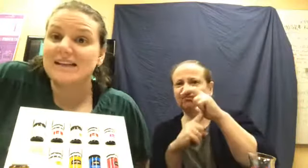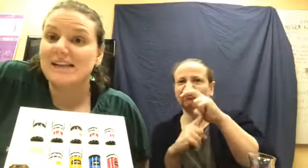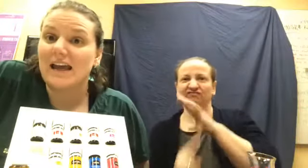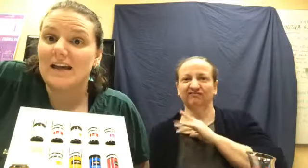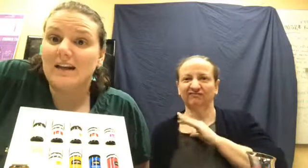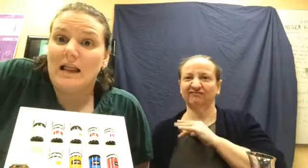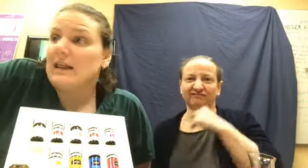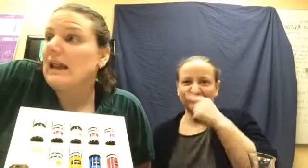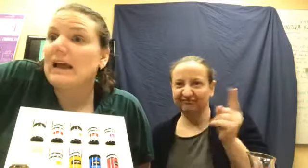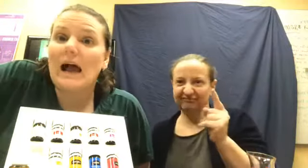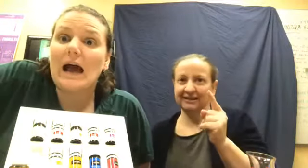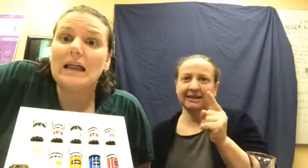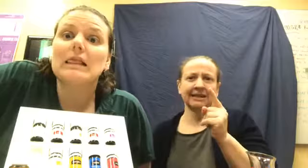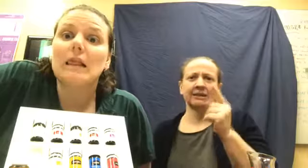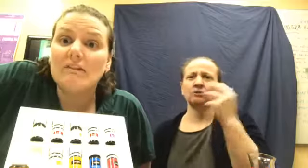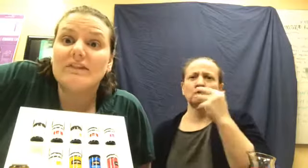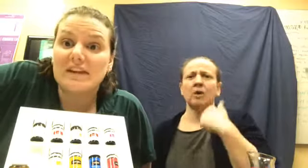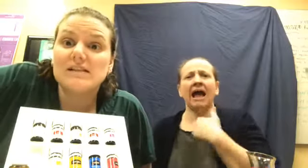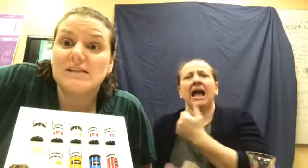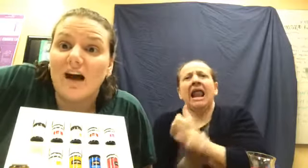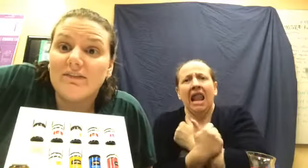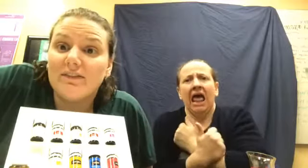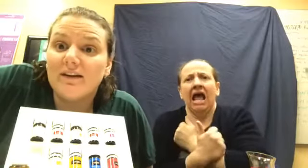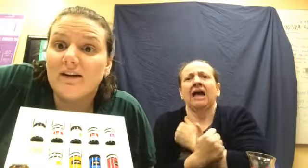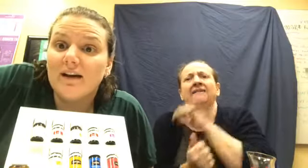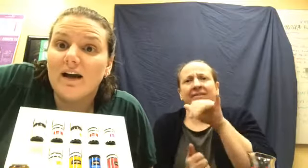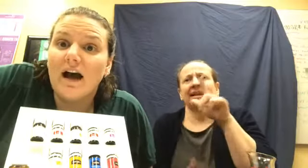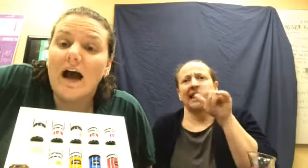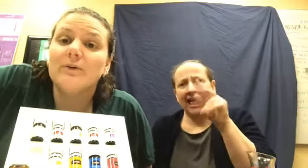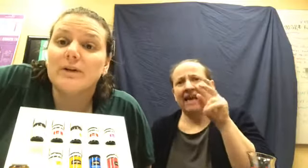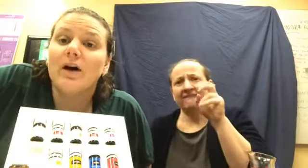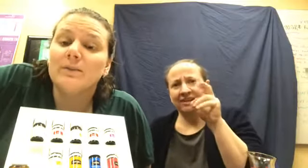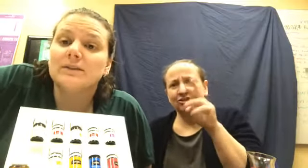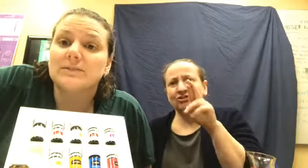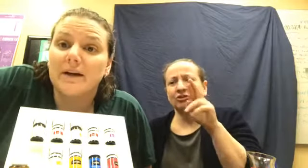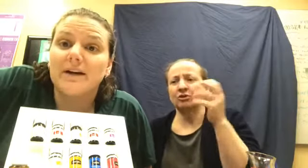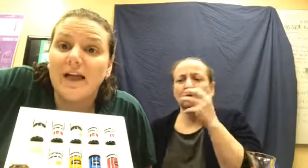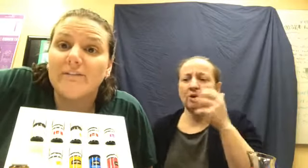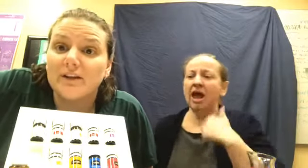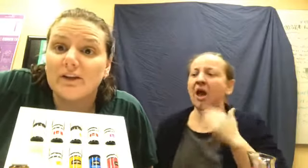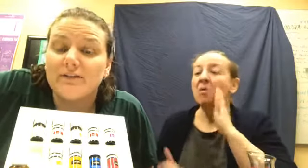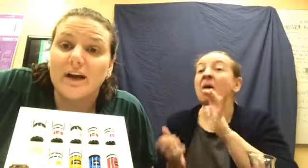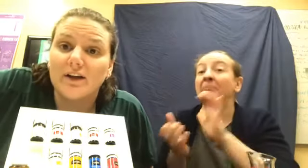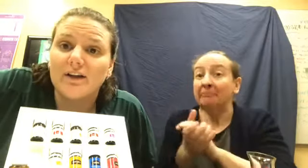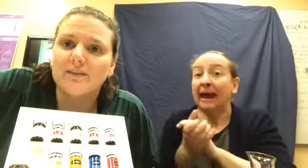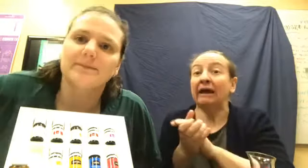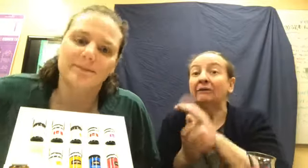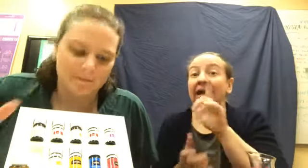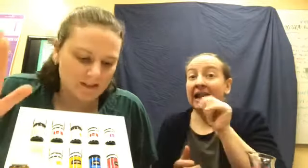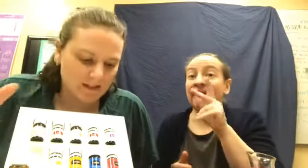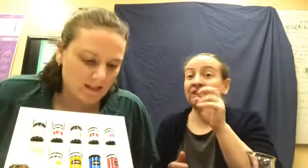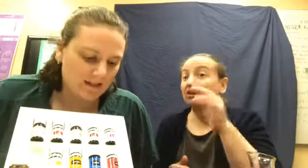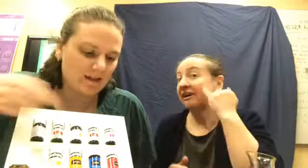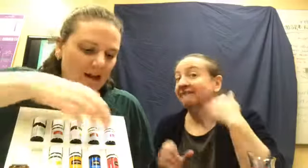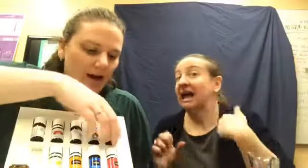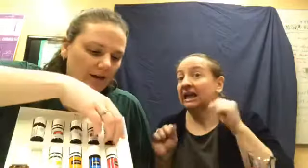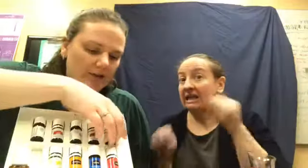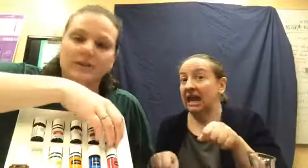to say, like, I love this stuff. I would almost marry lavender if I could. Just kidding. All jokes